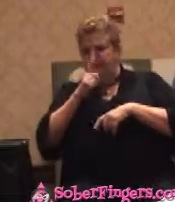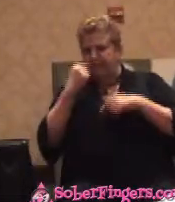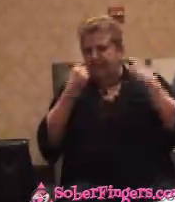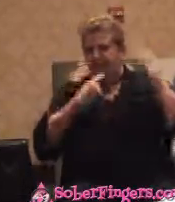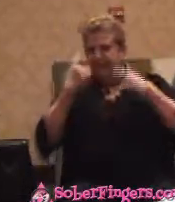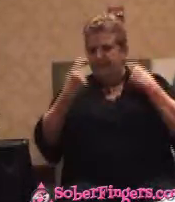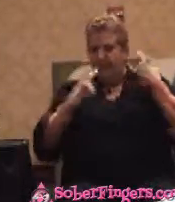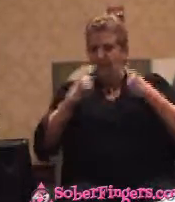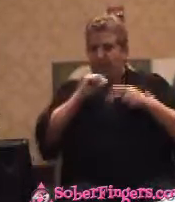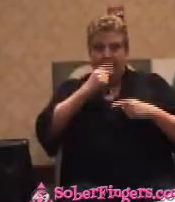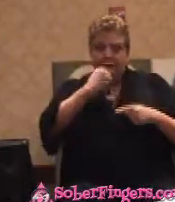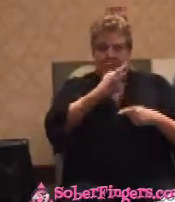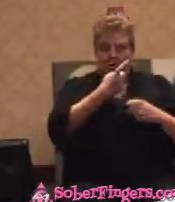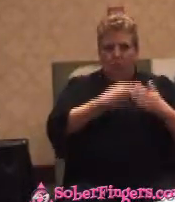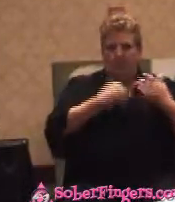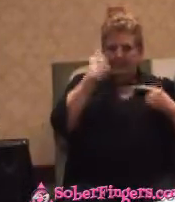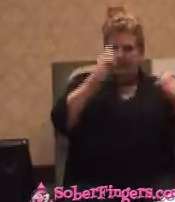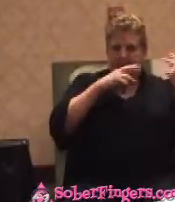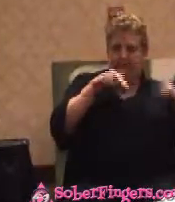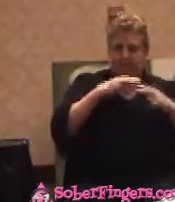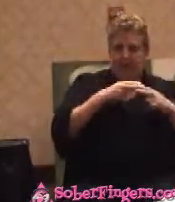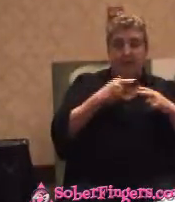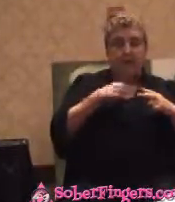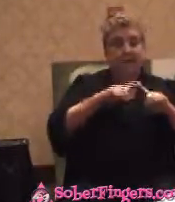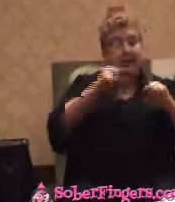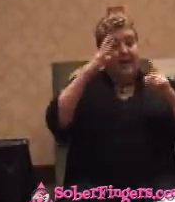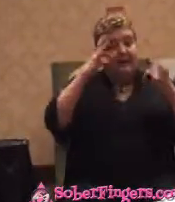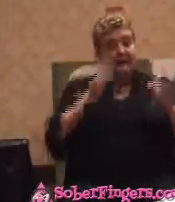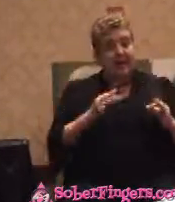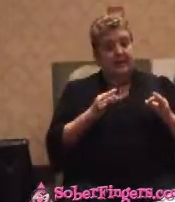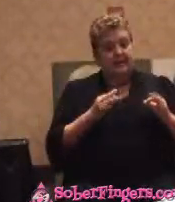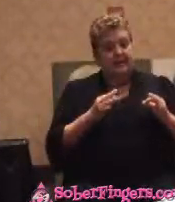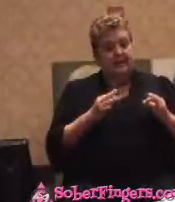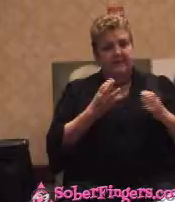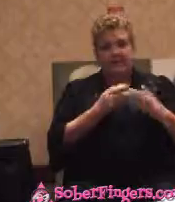thinking about this today. But I decided, you know, somebody's got to try to save this damn family.